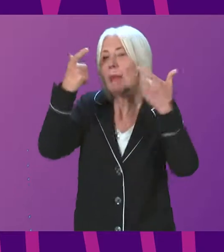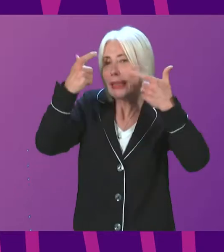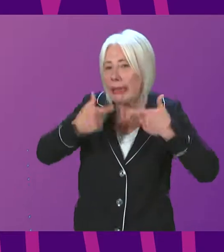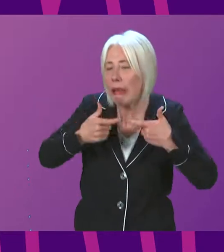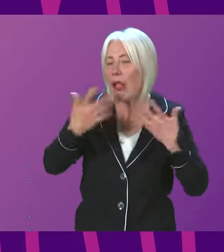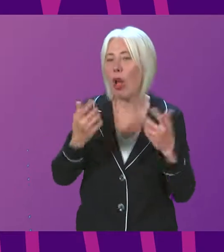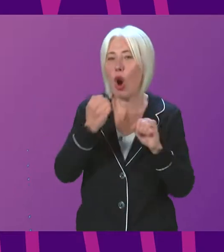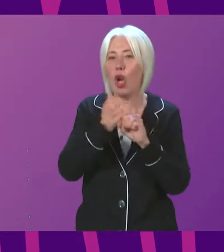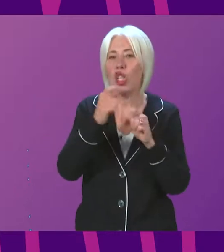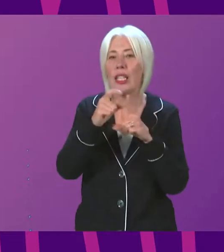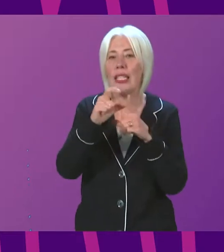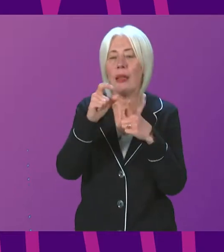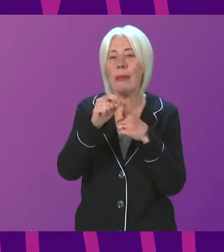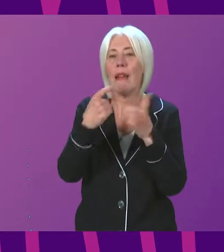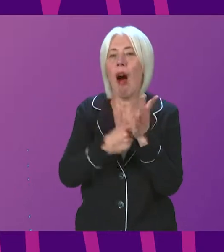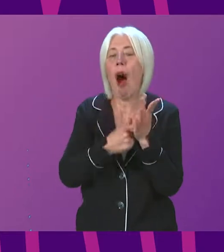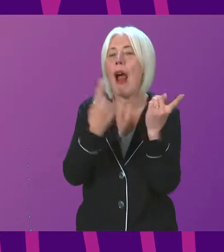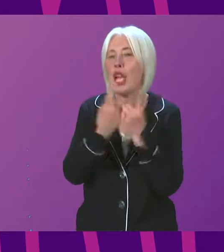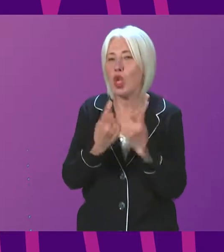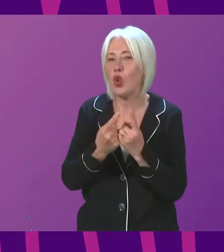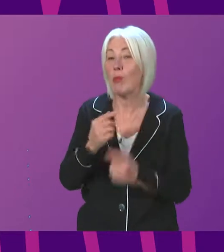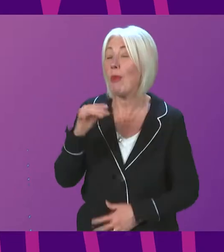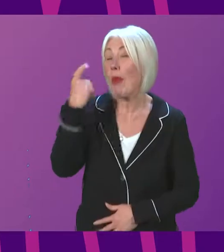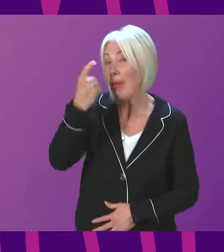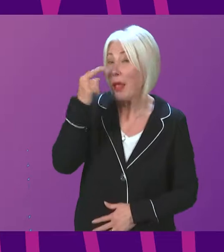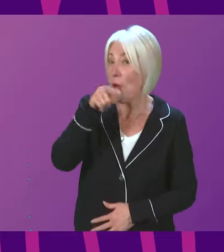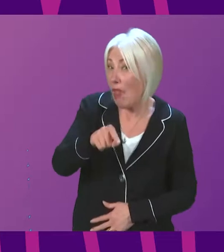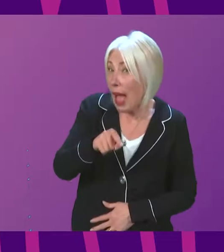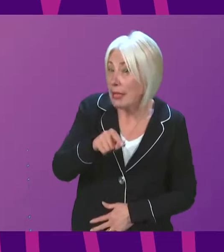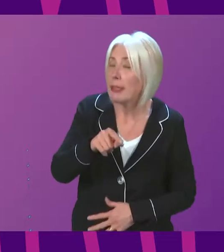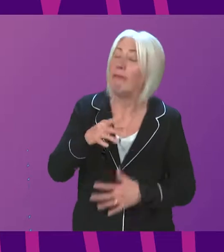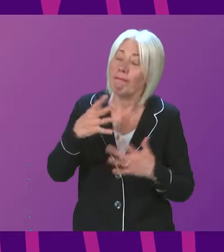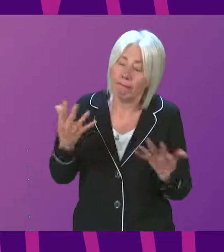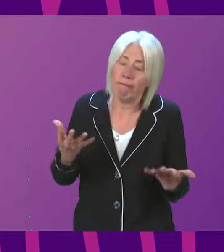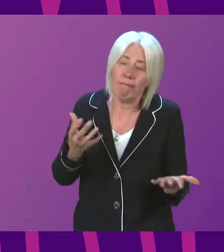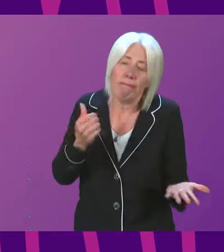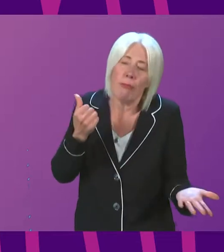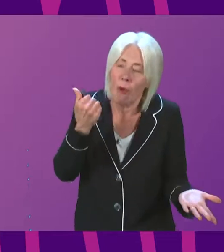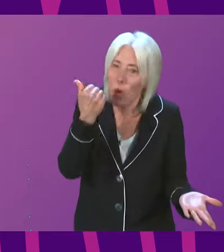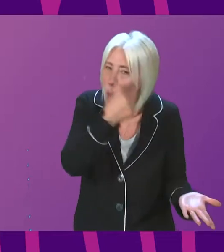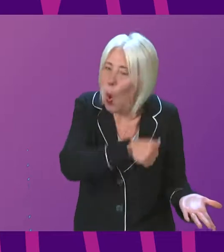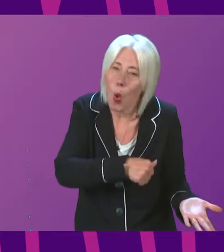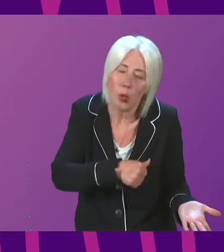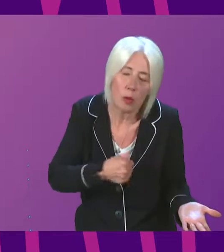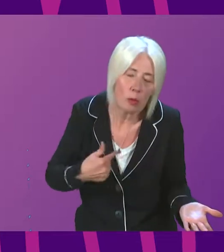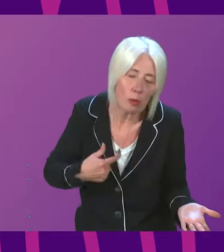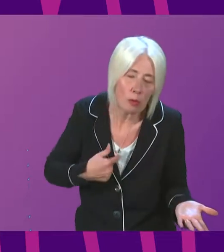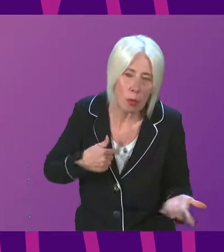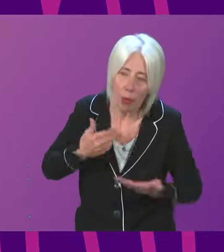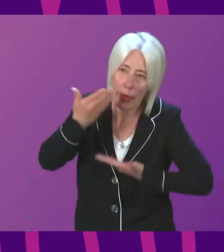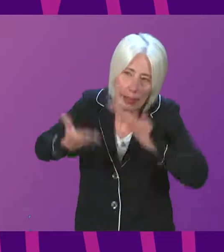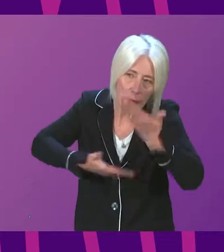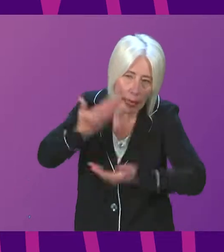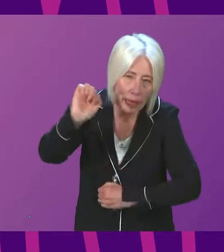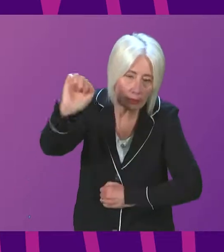GDPR issues that have to be considered in that respect, which we will of course explain to